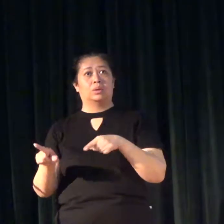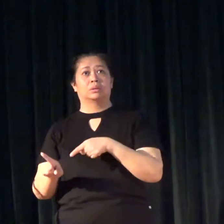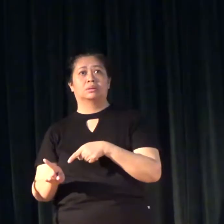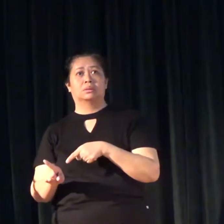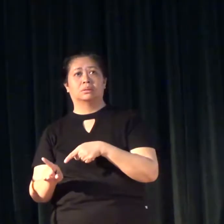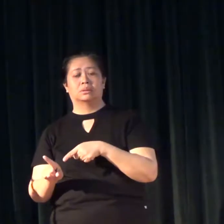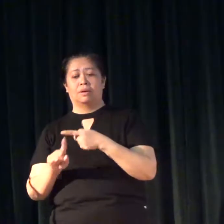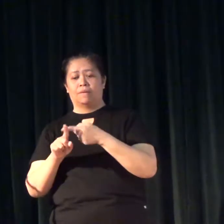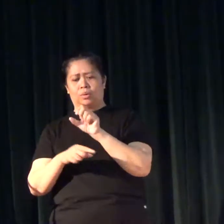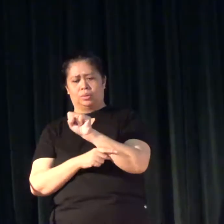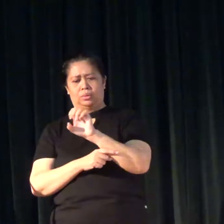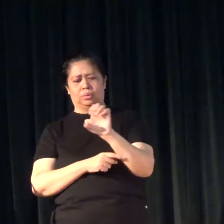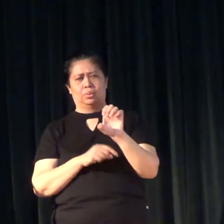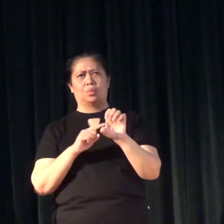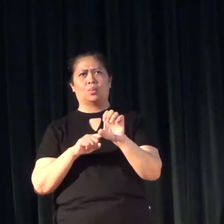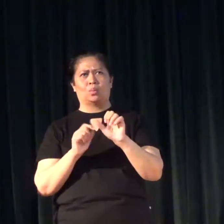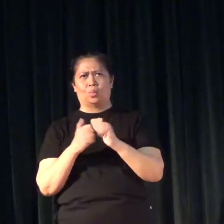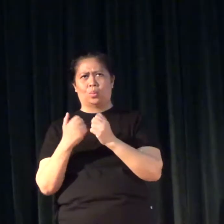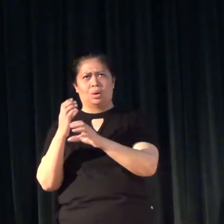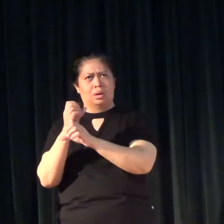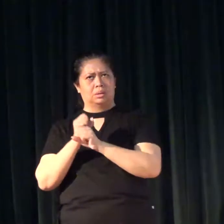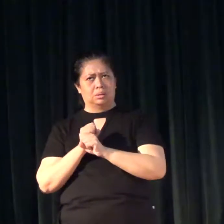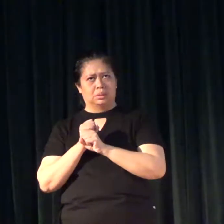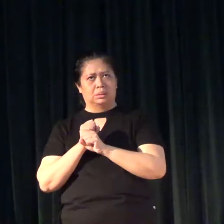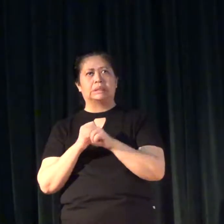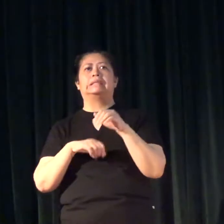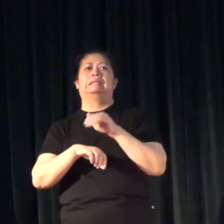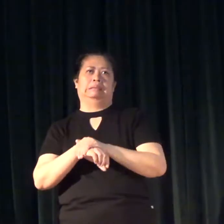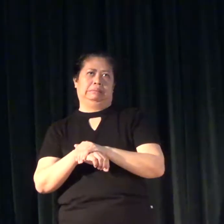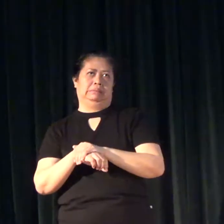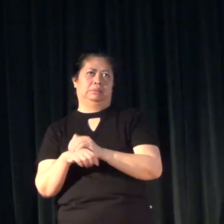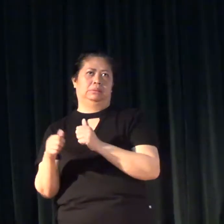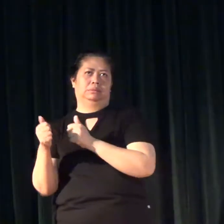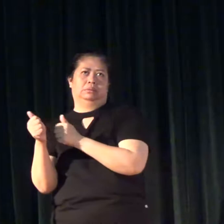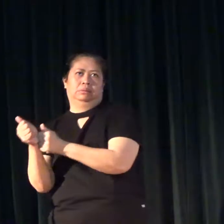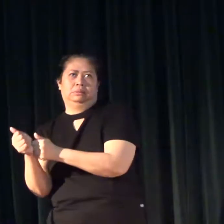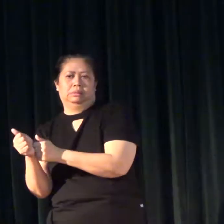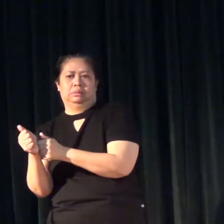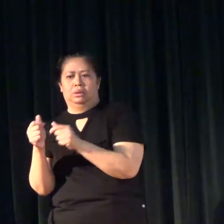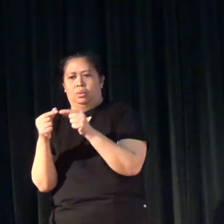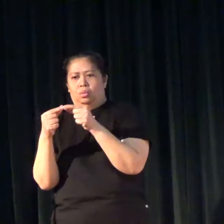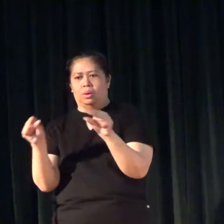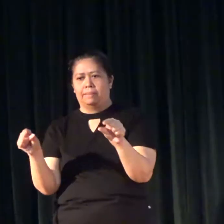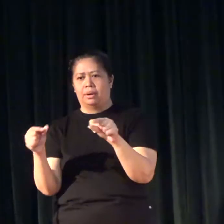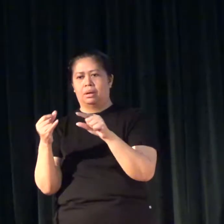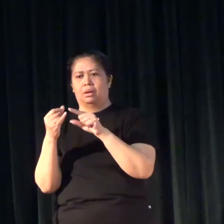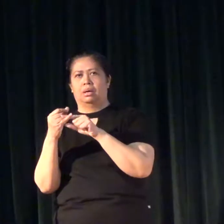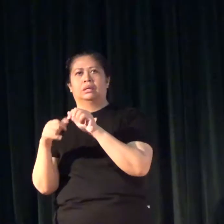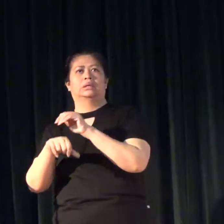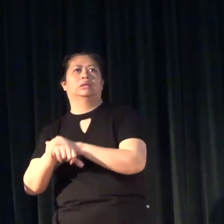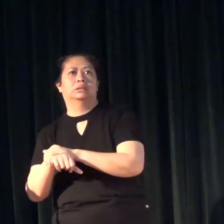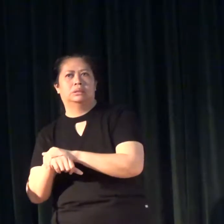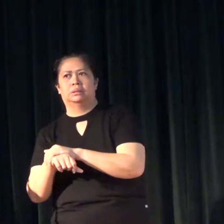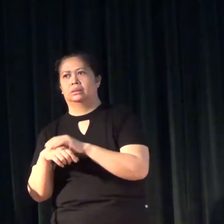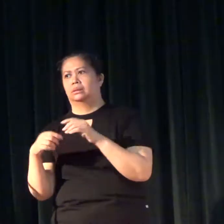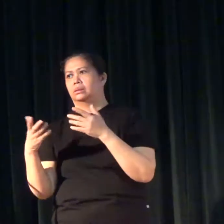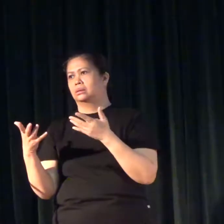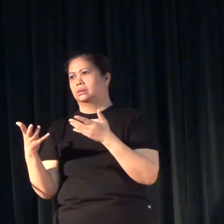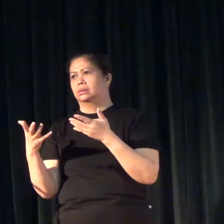for signing exact English is English. The grammar is English.